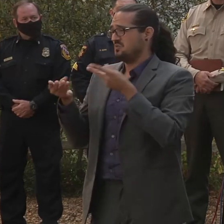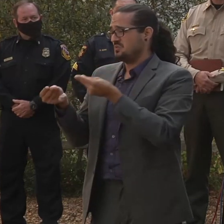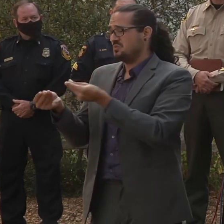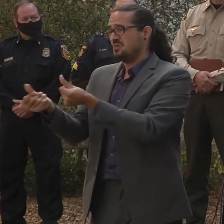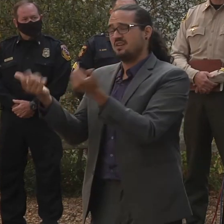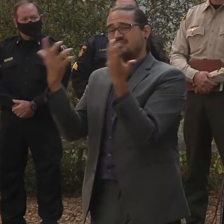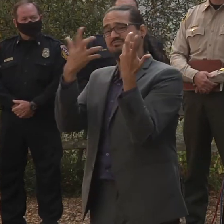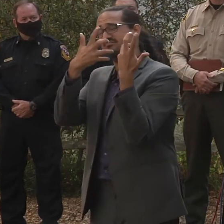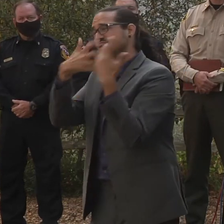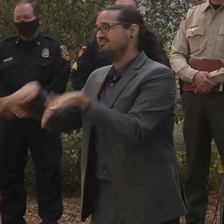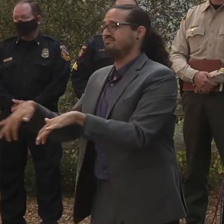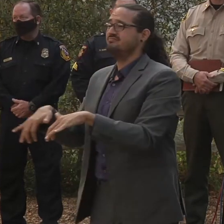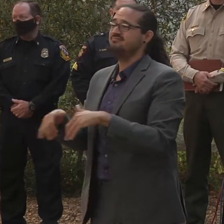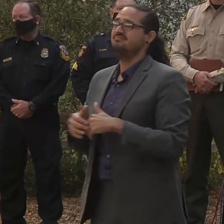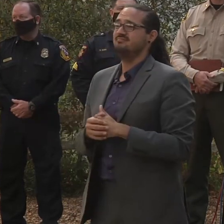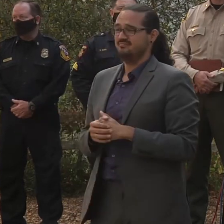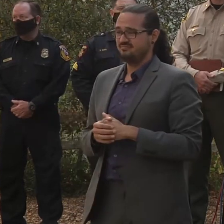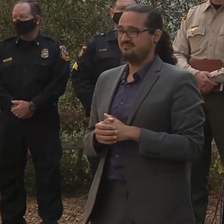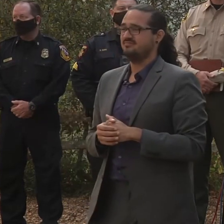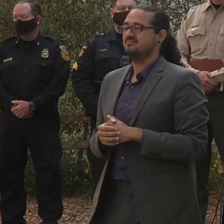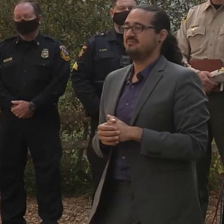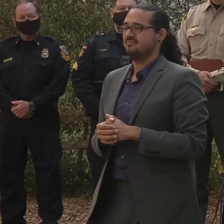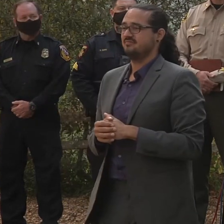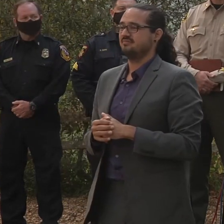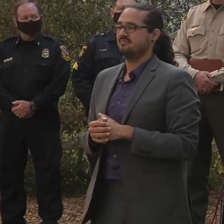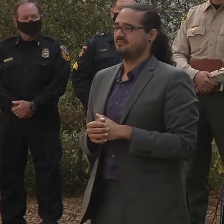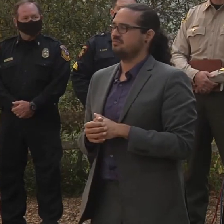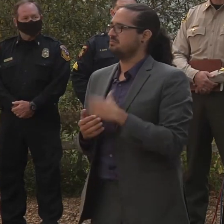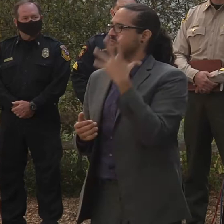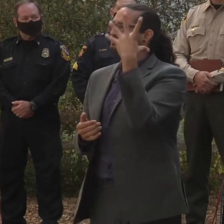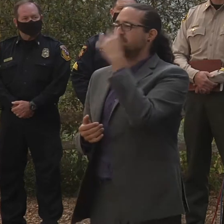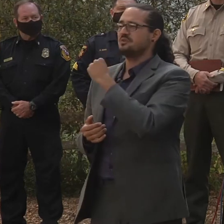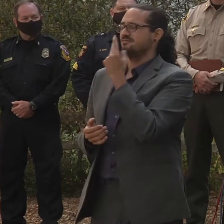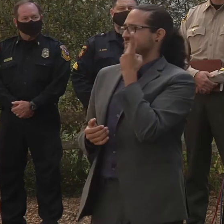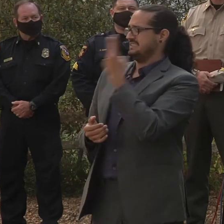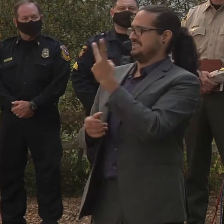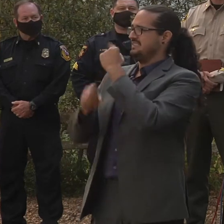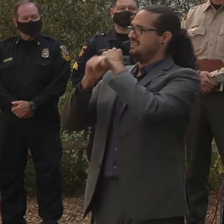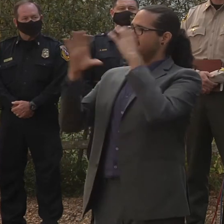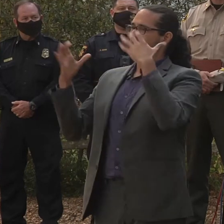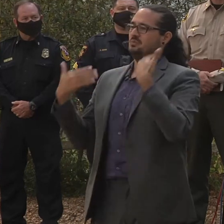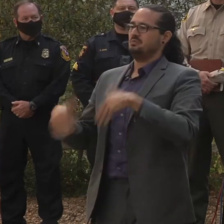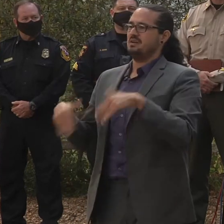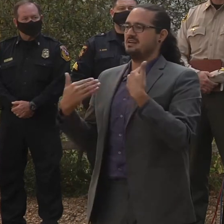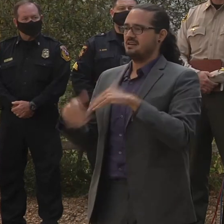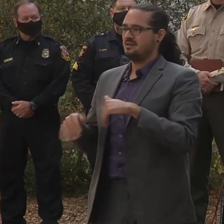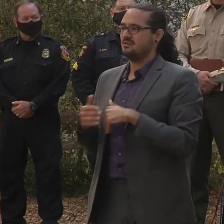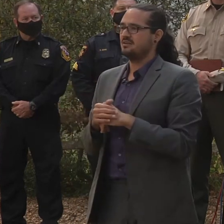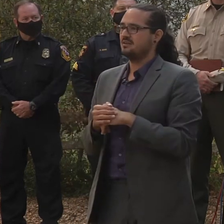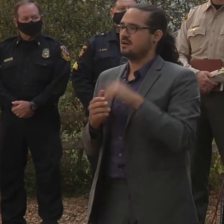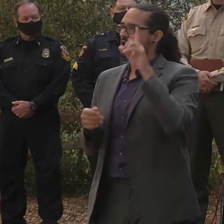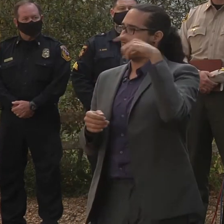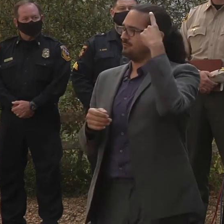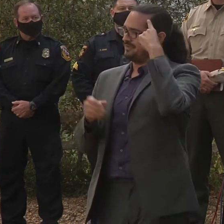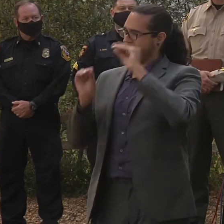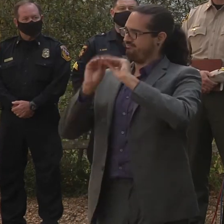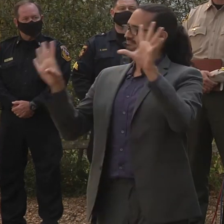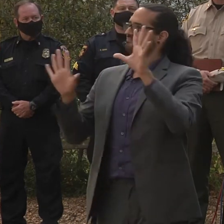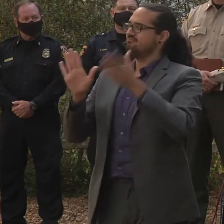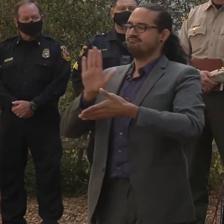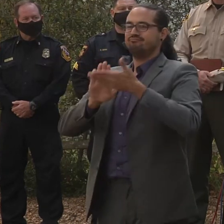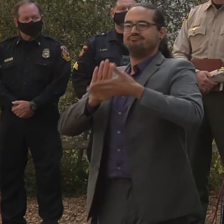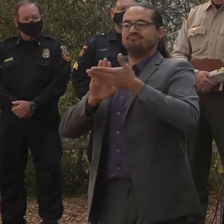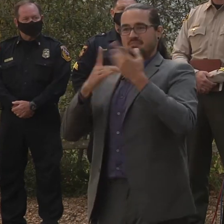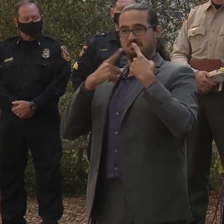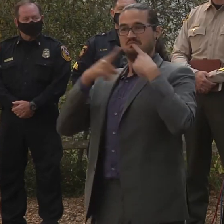is really a picture of government that is working very, very well for people. It's